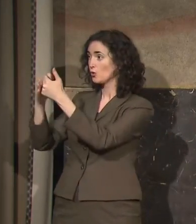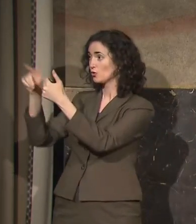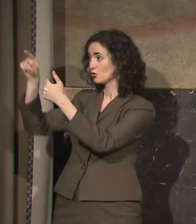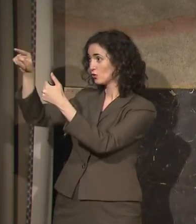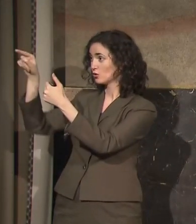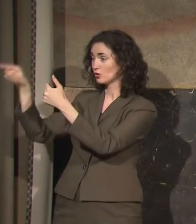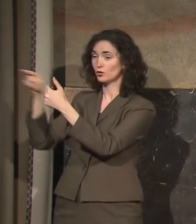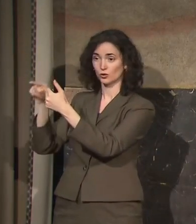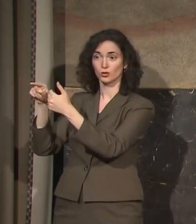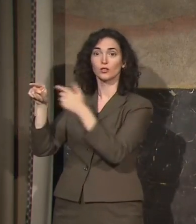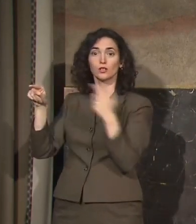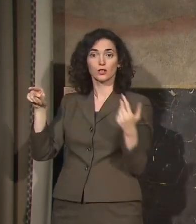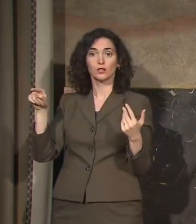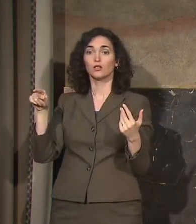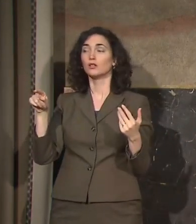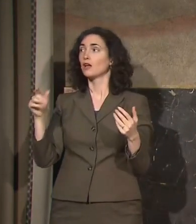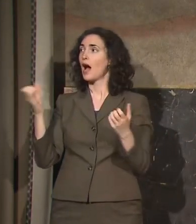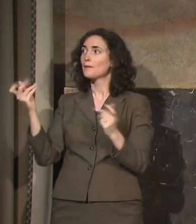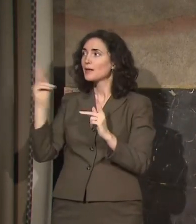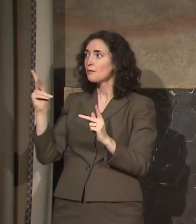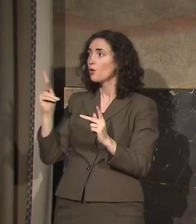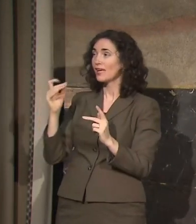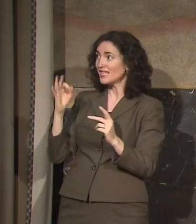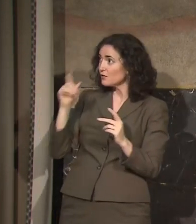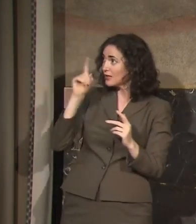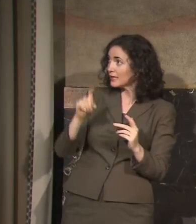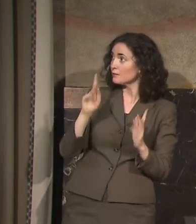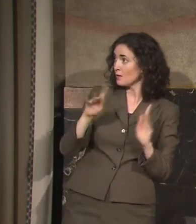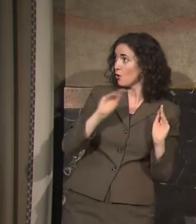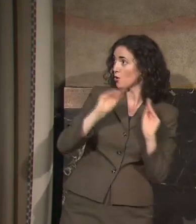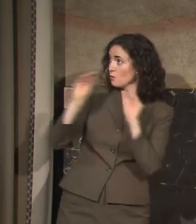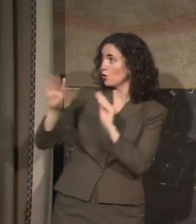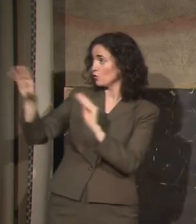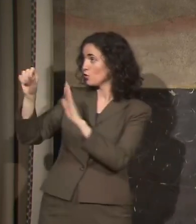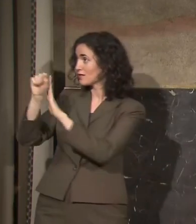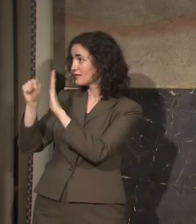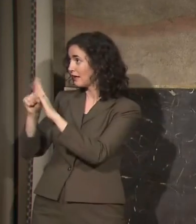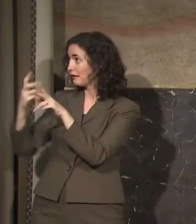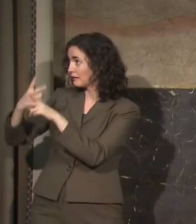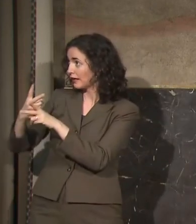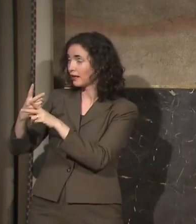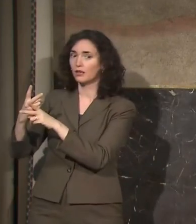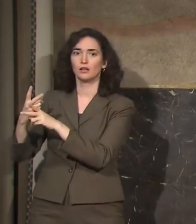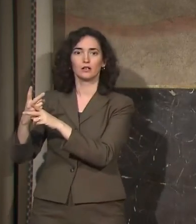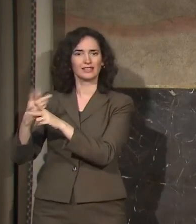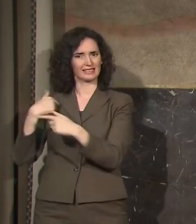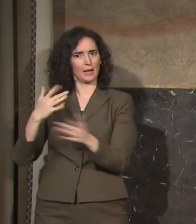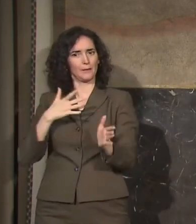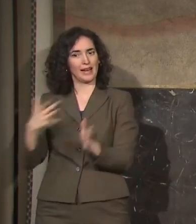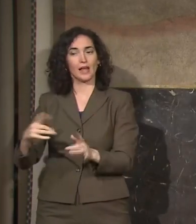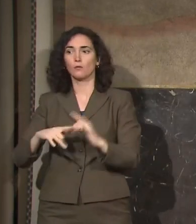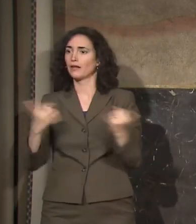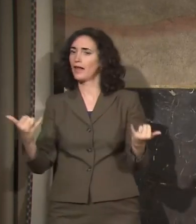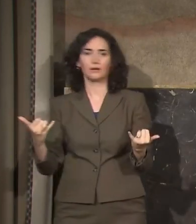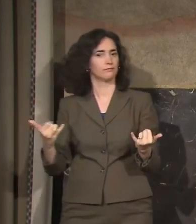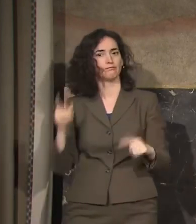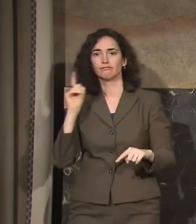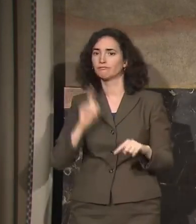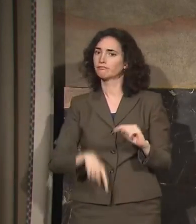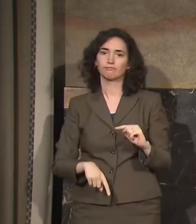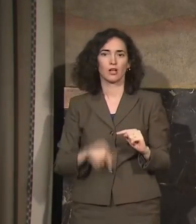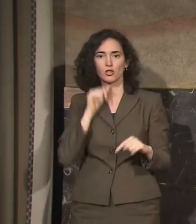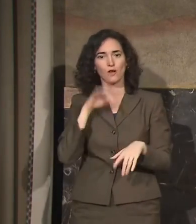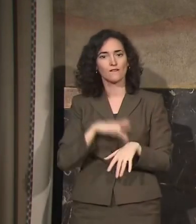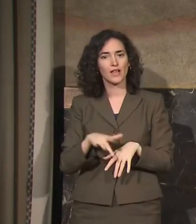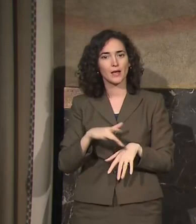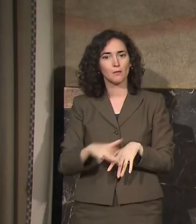numbers of people for us if that becomes necessary. Well, some of that won't be available because of this pandemic. And so we're